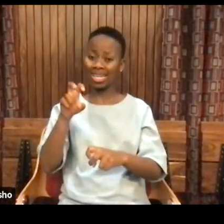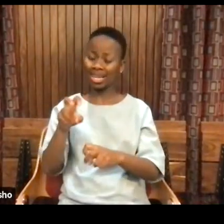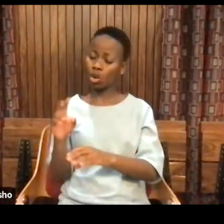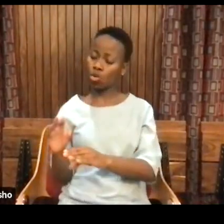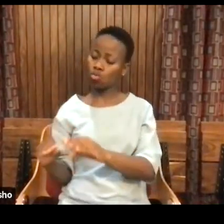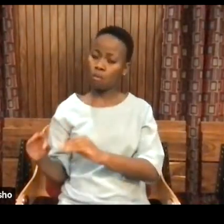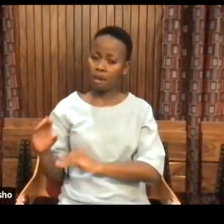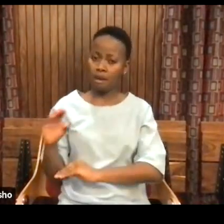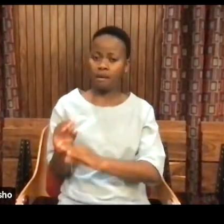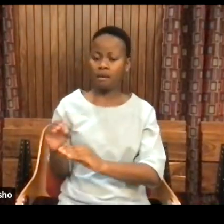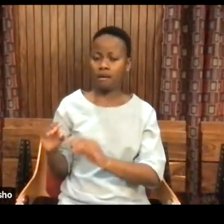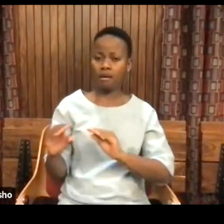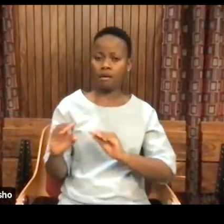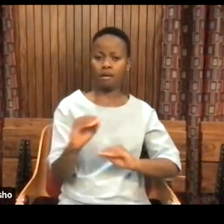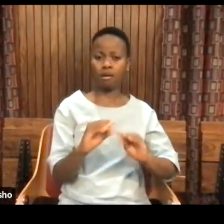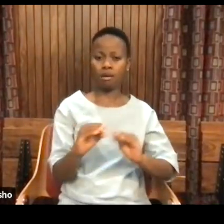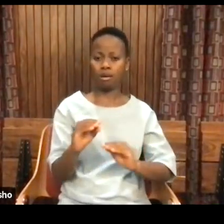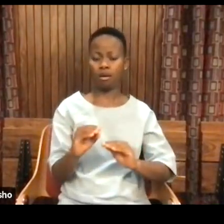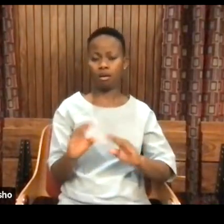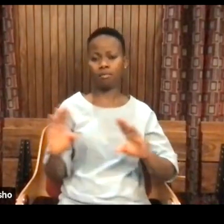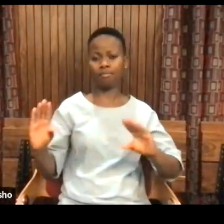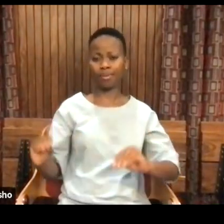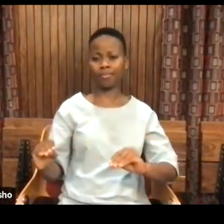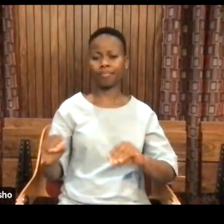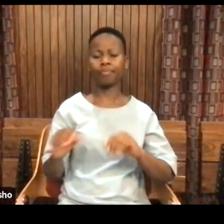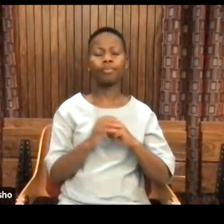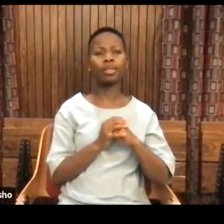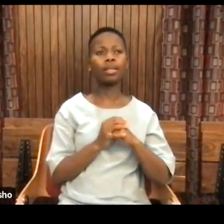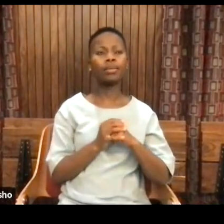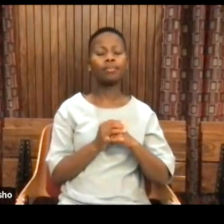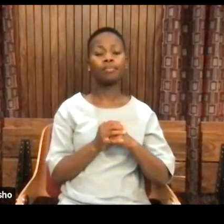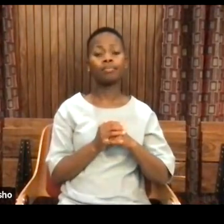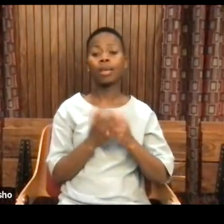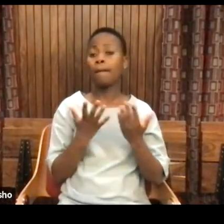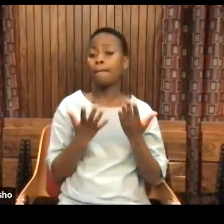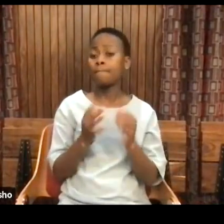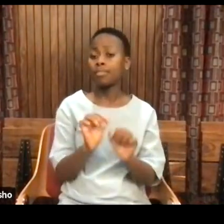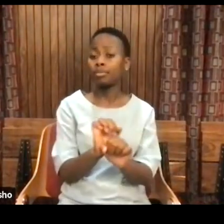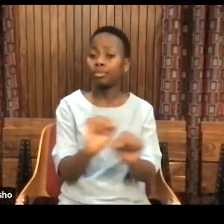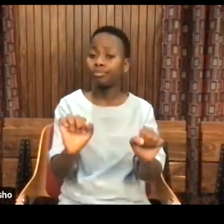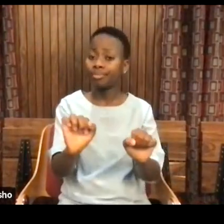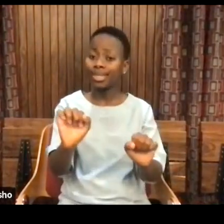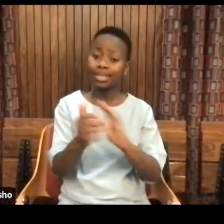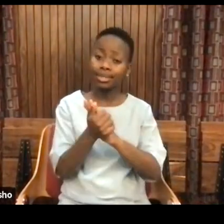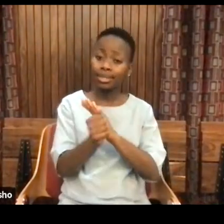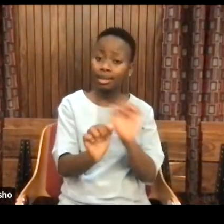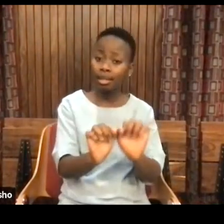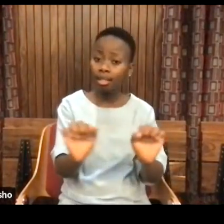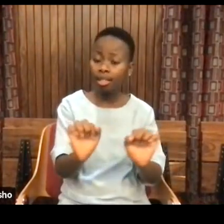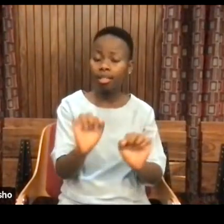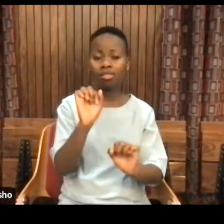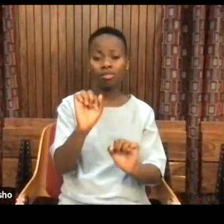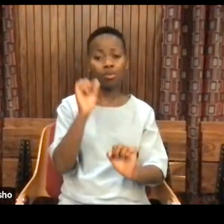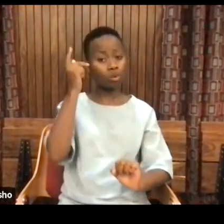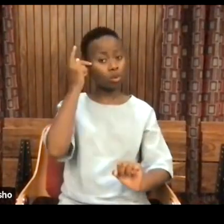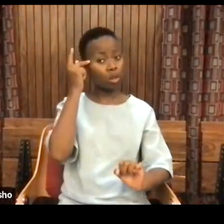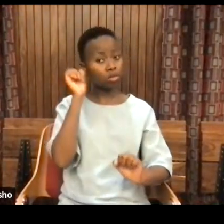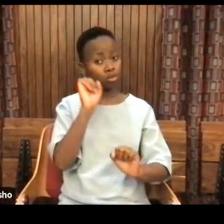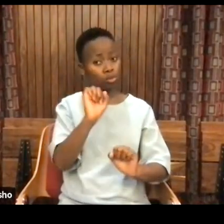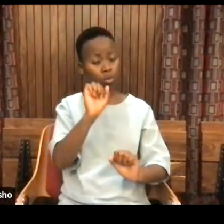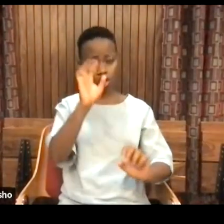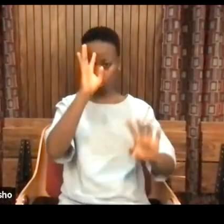There's another possibility. What if you take your skills, your knowledge, your creativity,